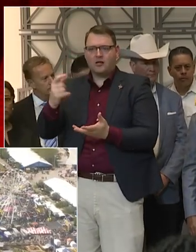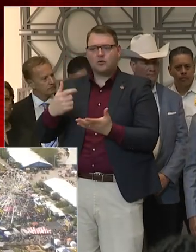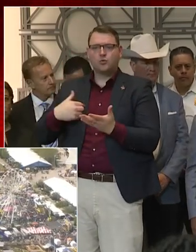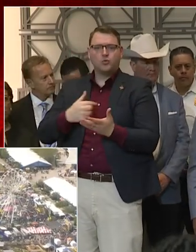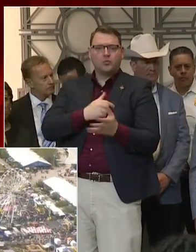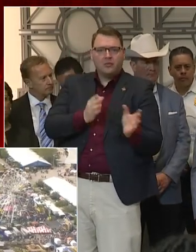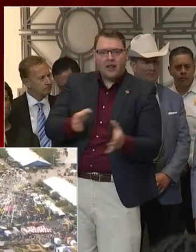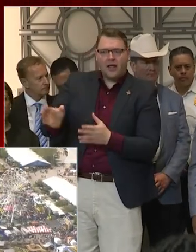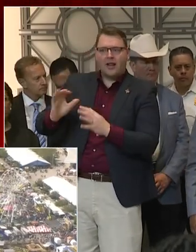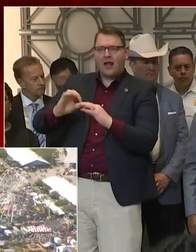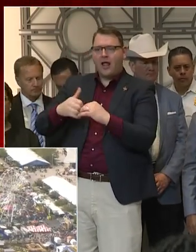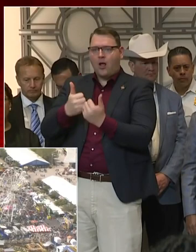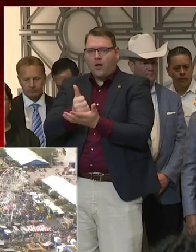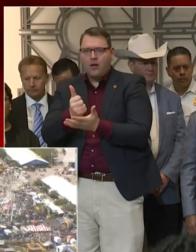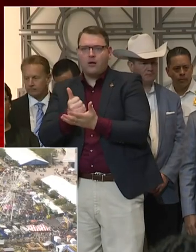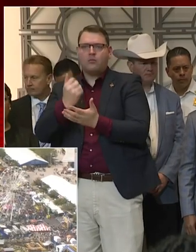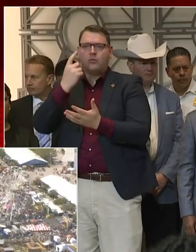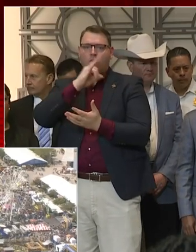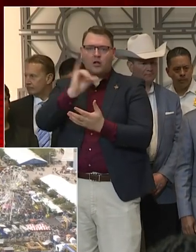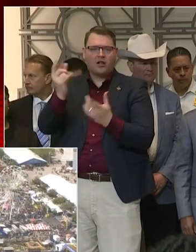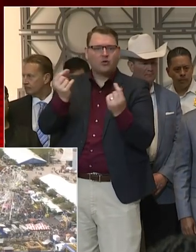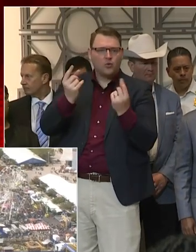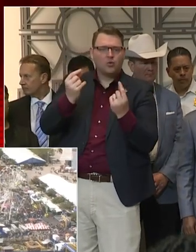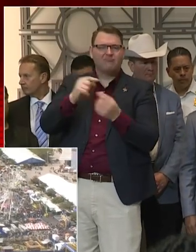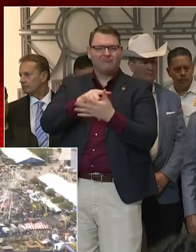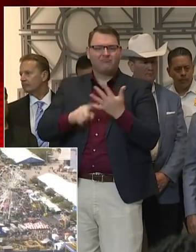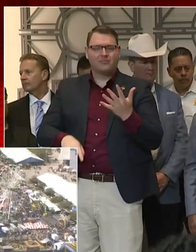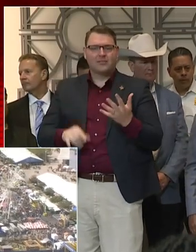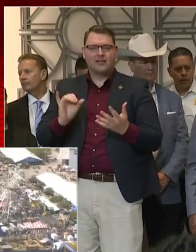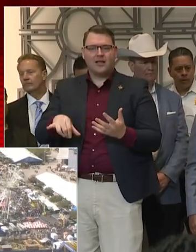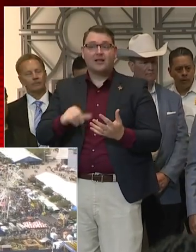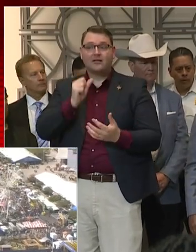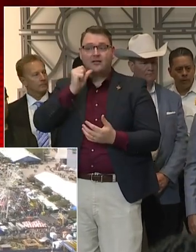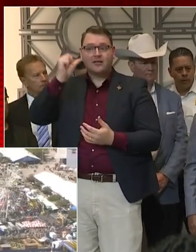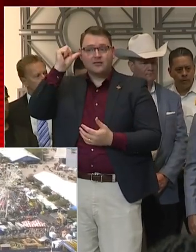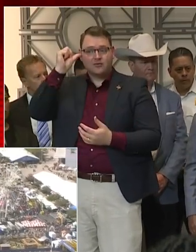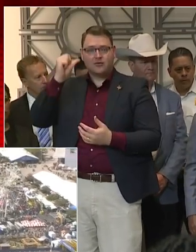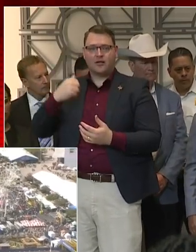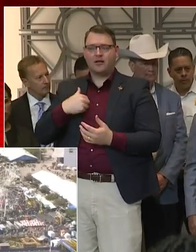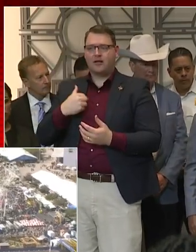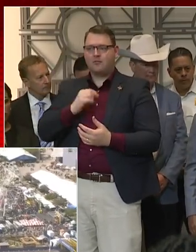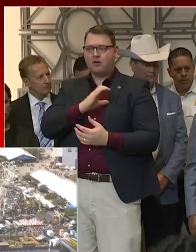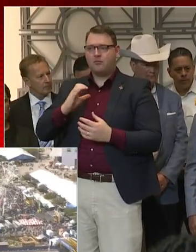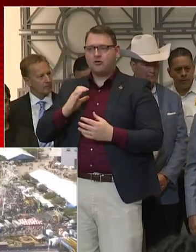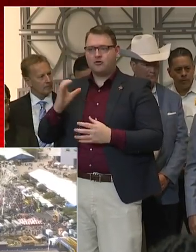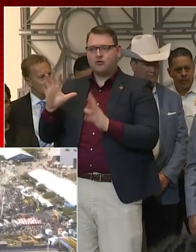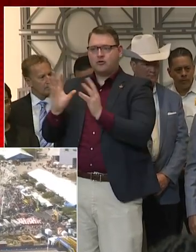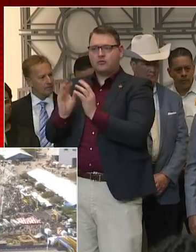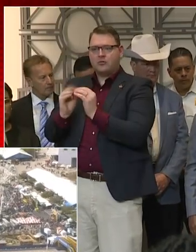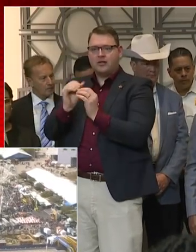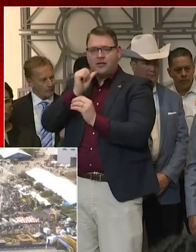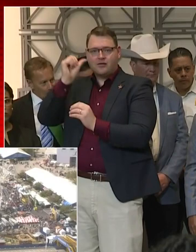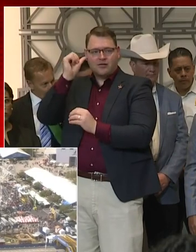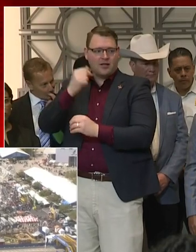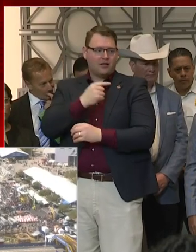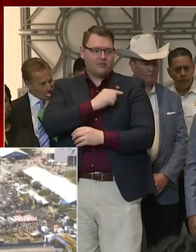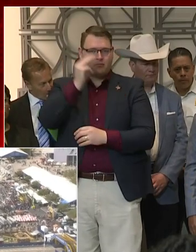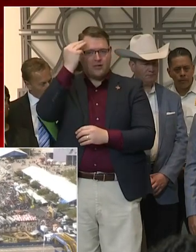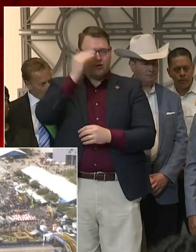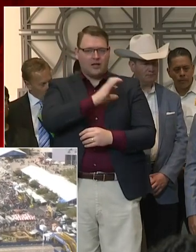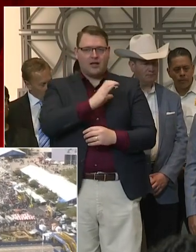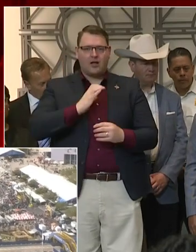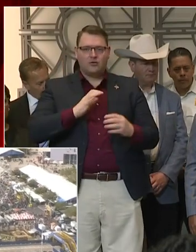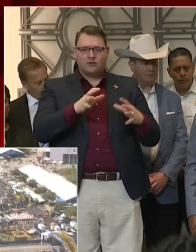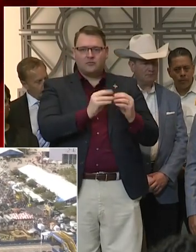later today given these developments. Obviously, I was at Commissioner's Court all day yesterday. Mayor was at council all morning. And so we're going to talk about every